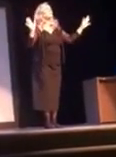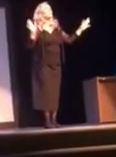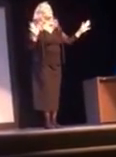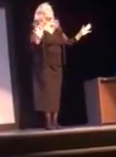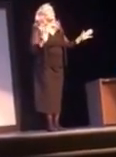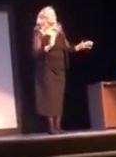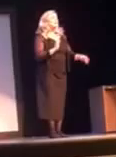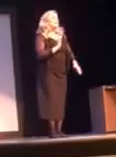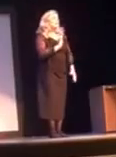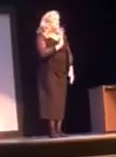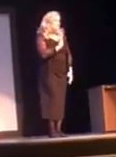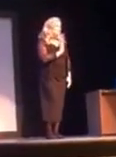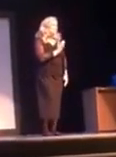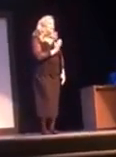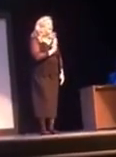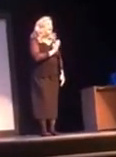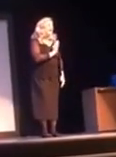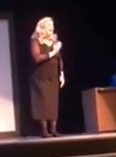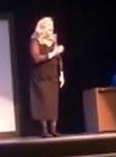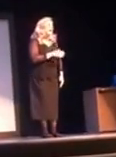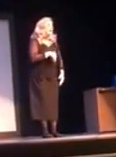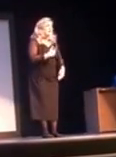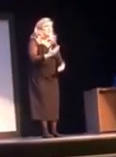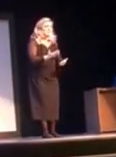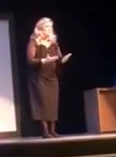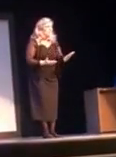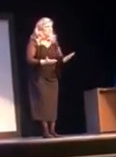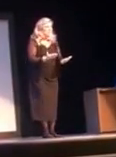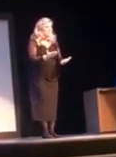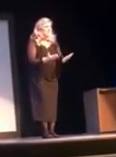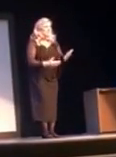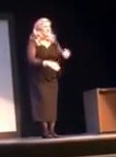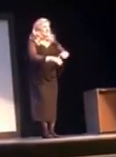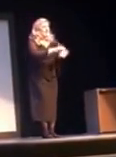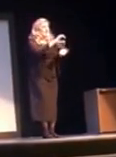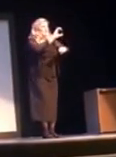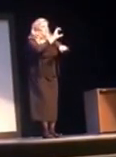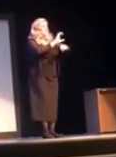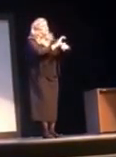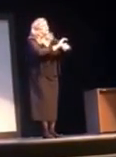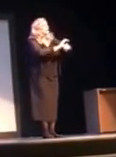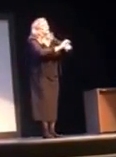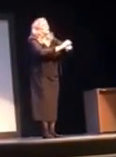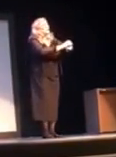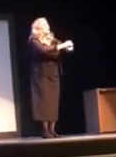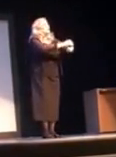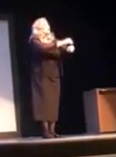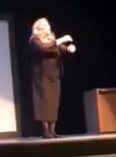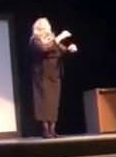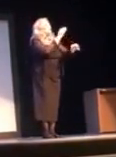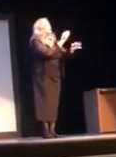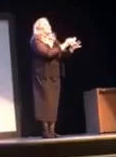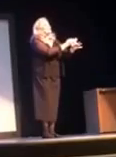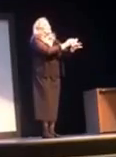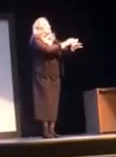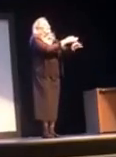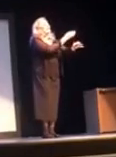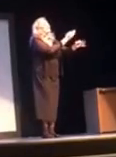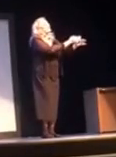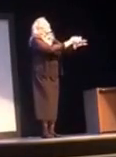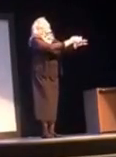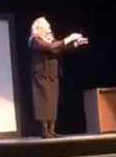the way you served our church in